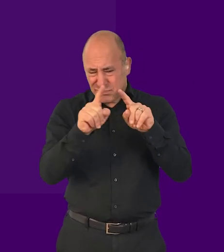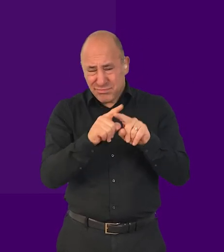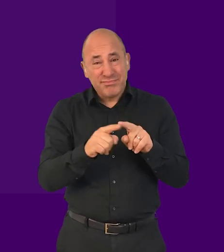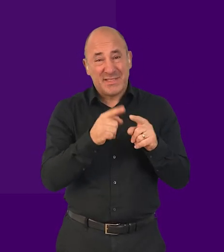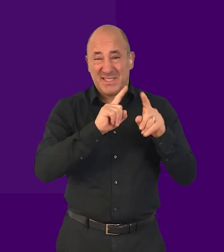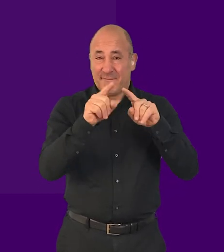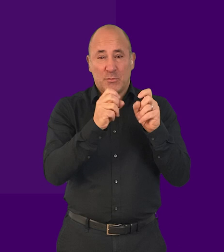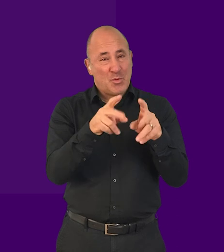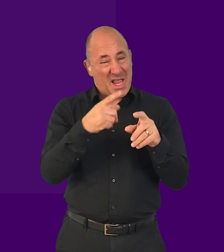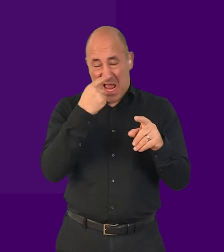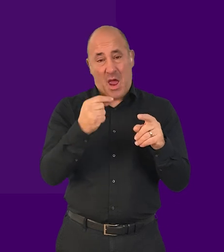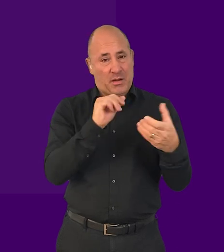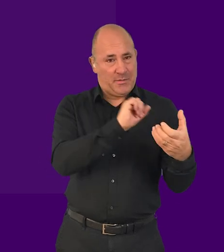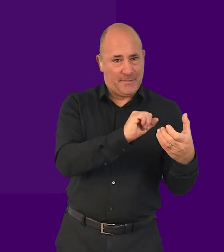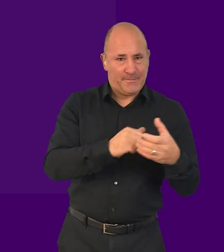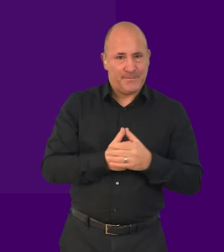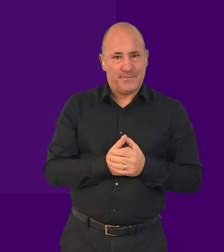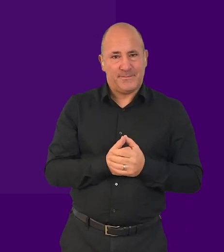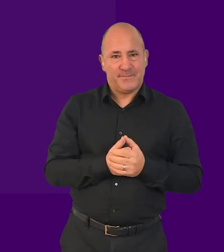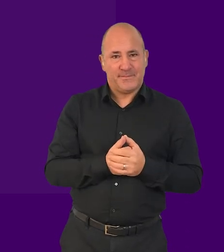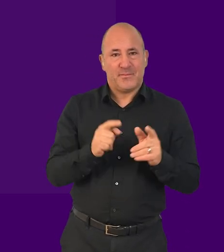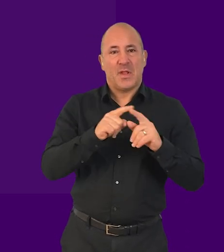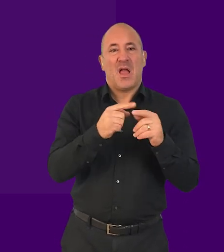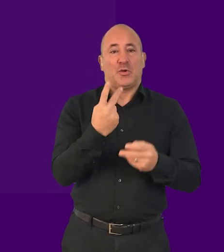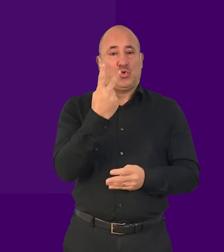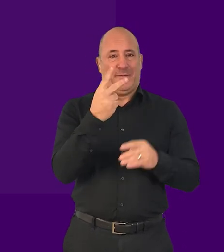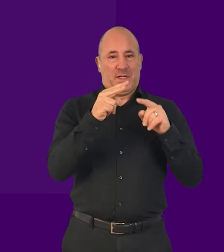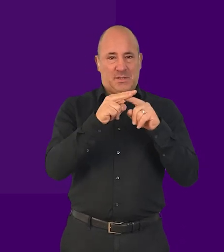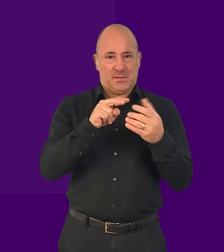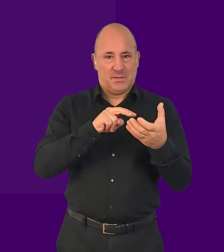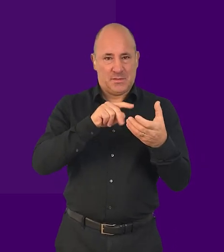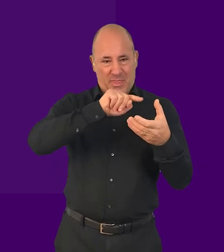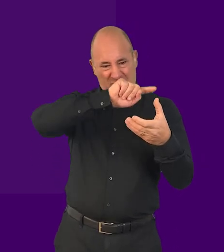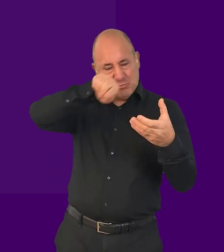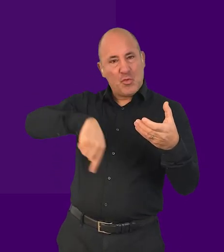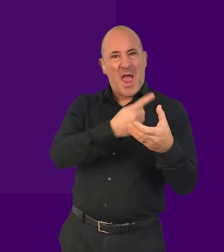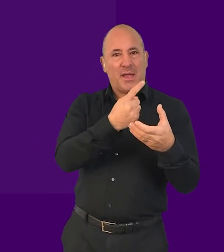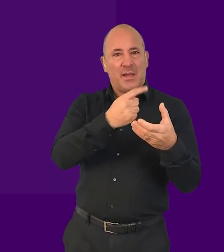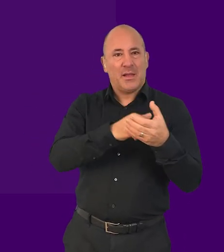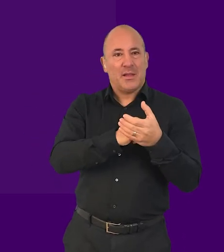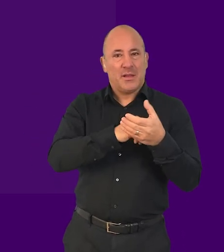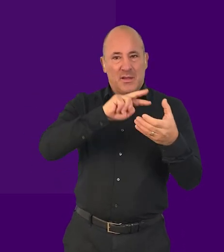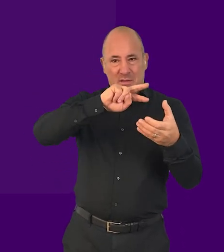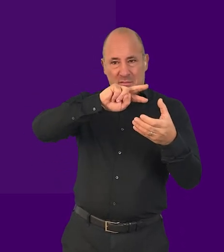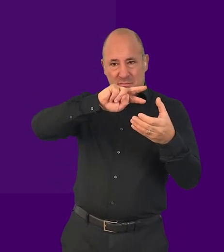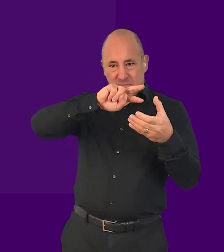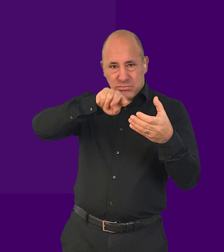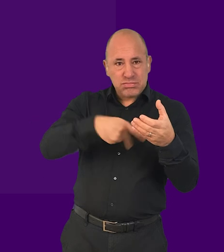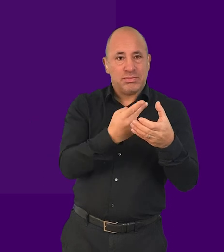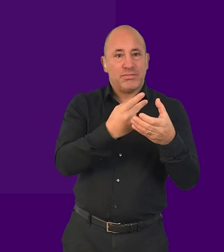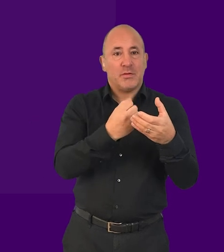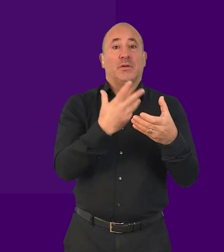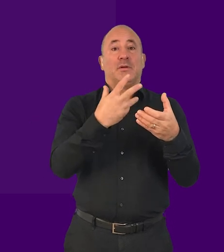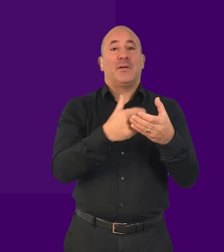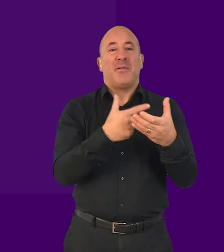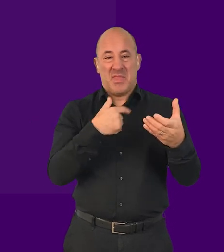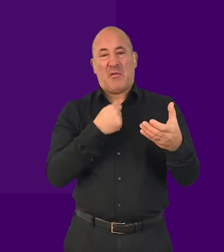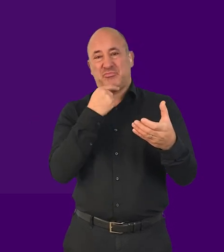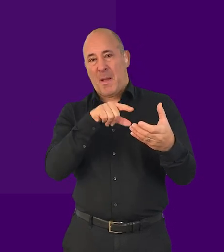elements. Moving two fingers clockwise opens the rotor where you can choose what types of element you want to navigate between.